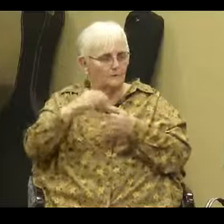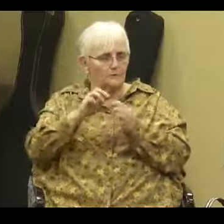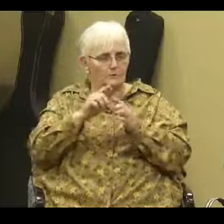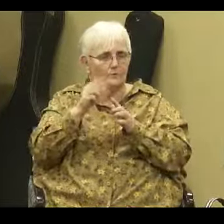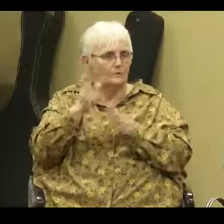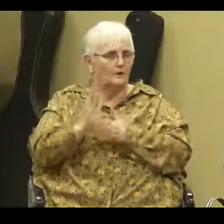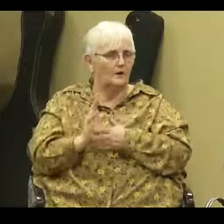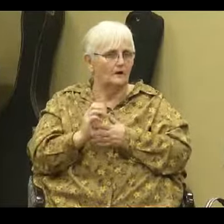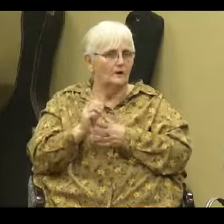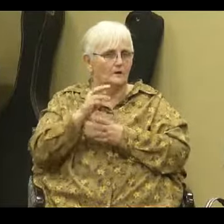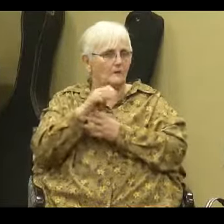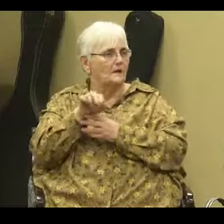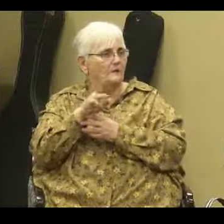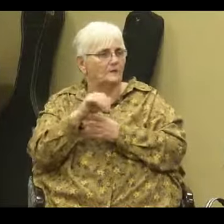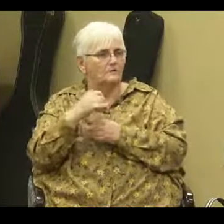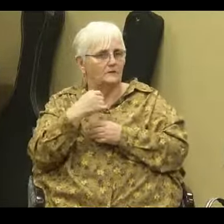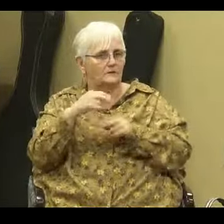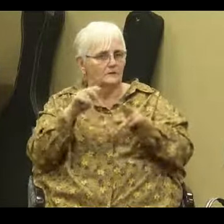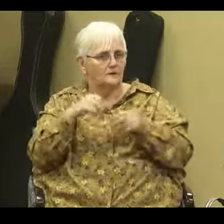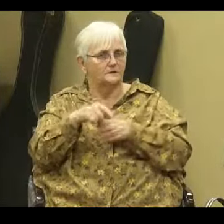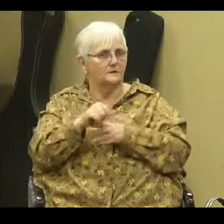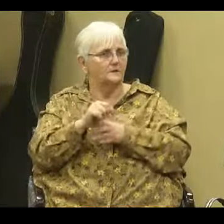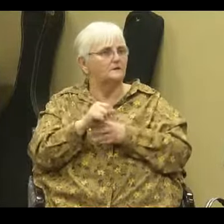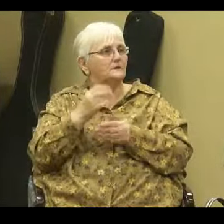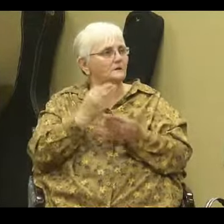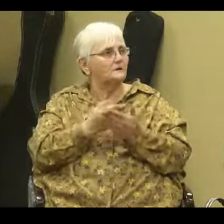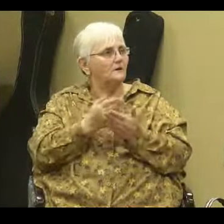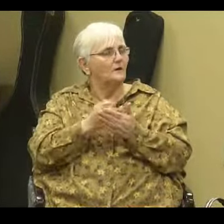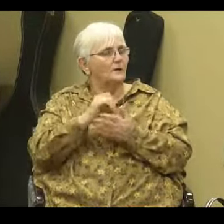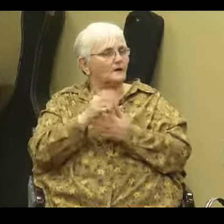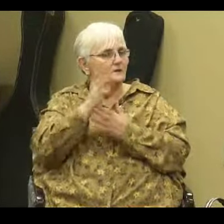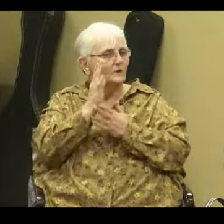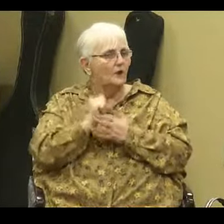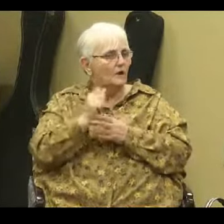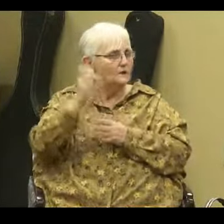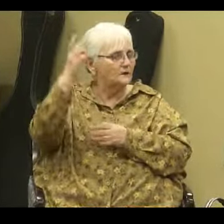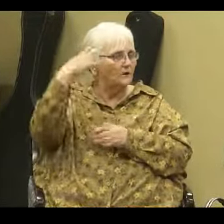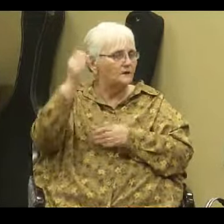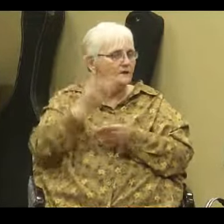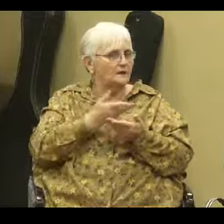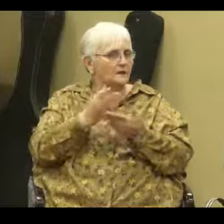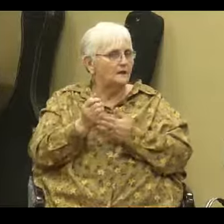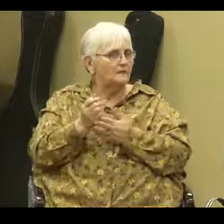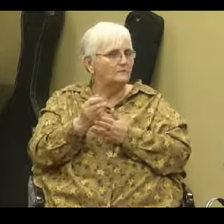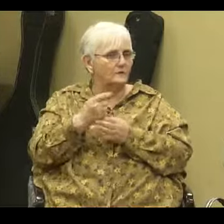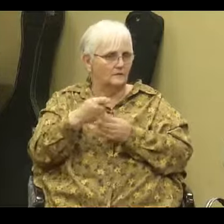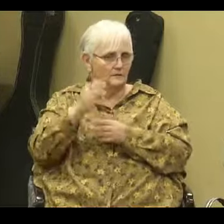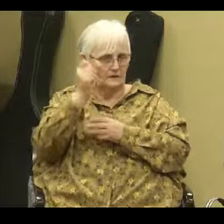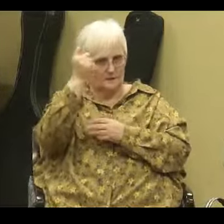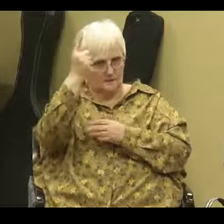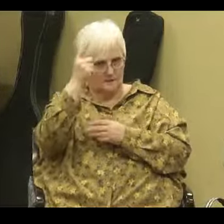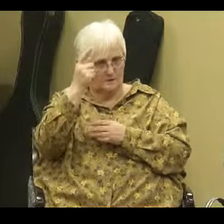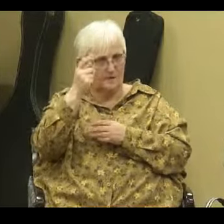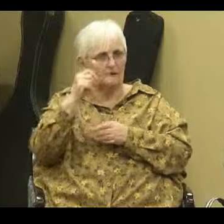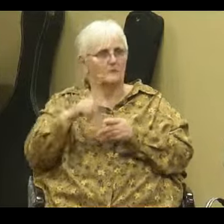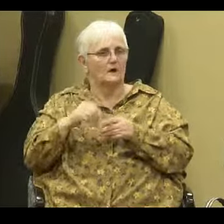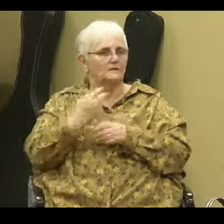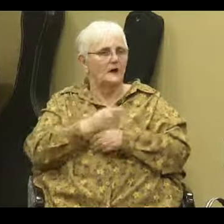Now Matthew Henry says this, this is good, it is God's grace that gives the understanding. But it is our duty